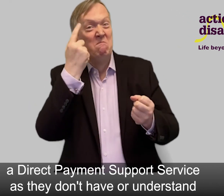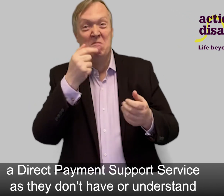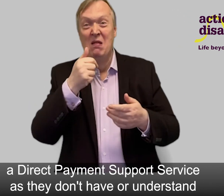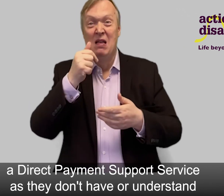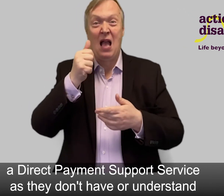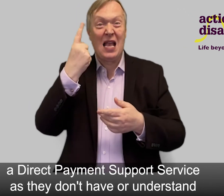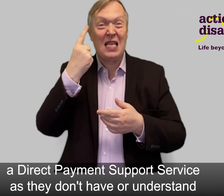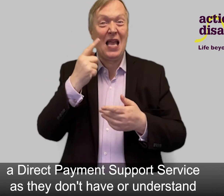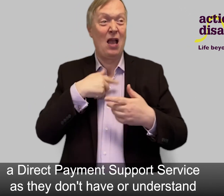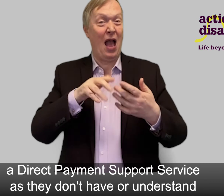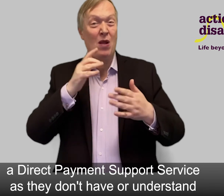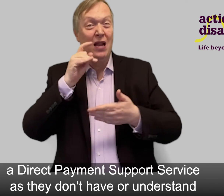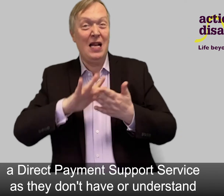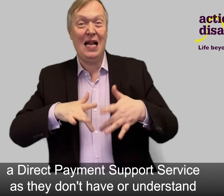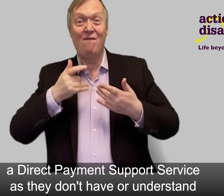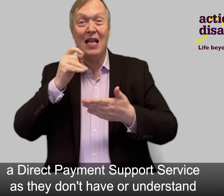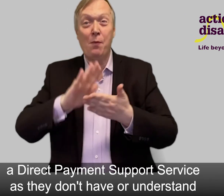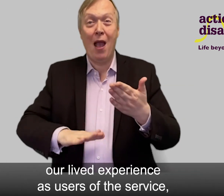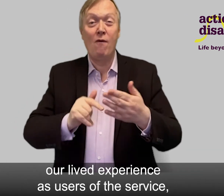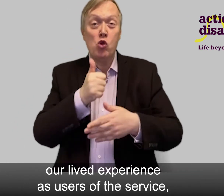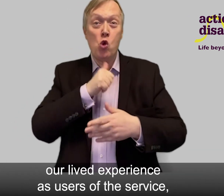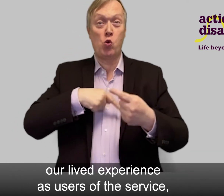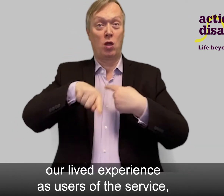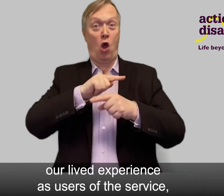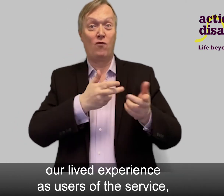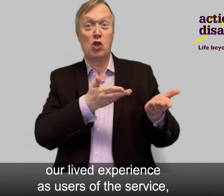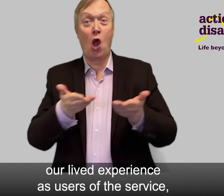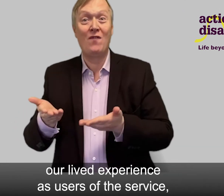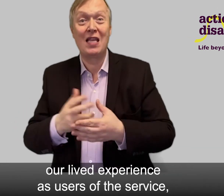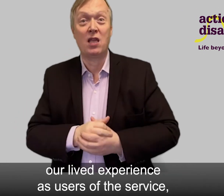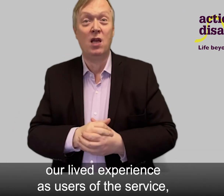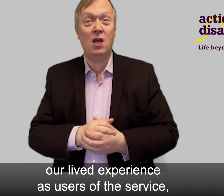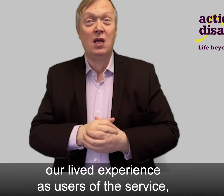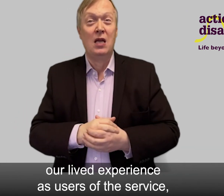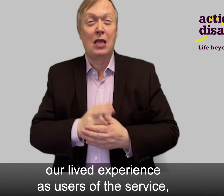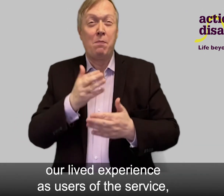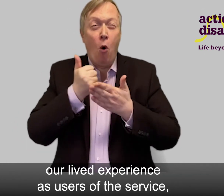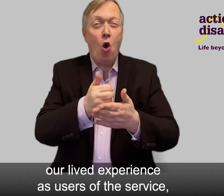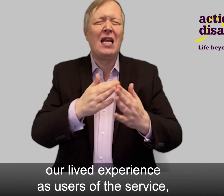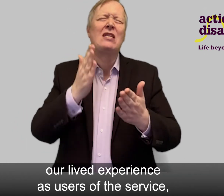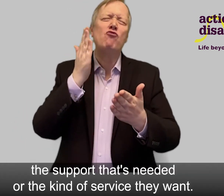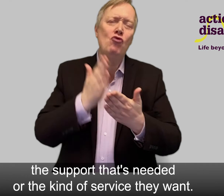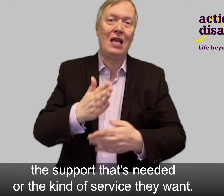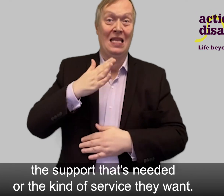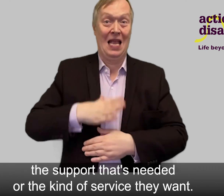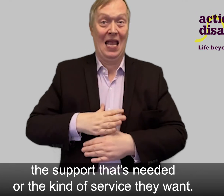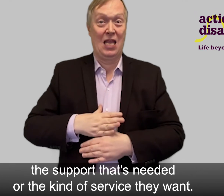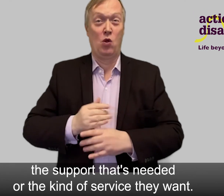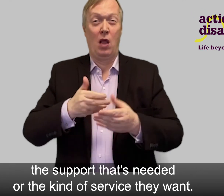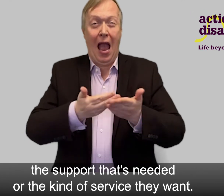as they don't have or understand our lived experience as users of the service, the support that's needed